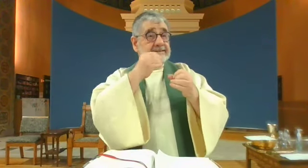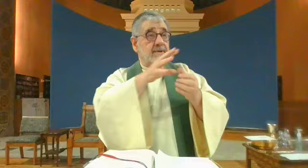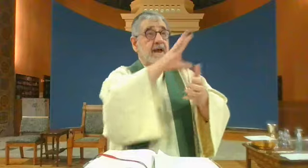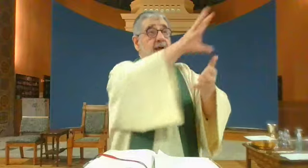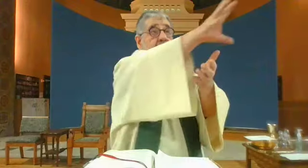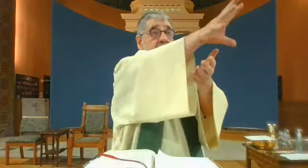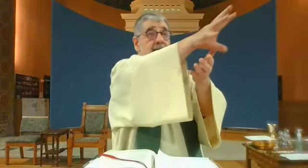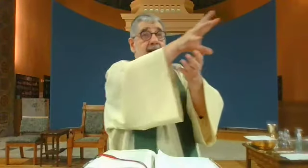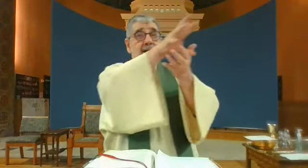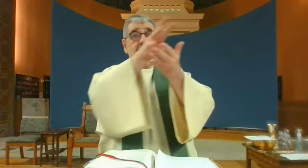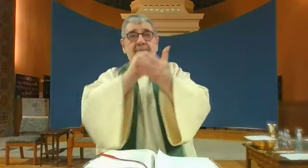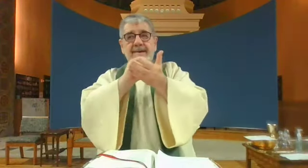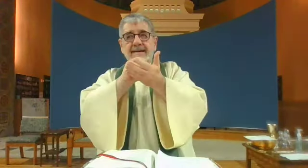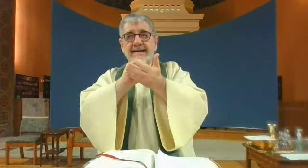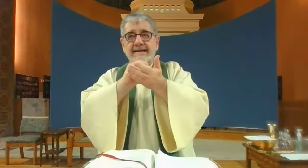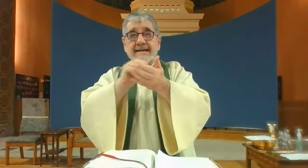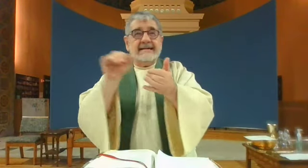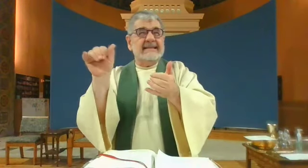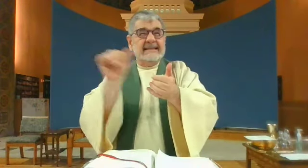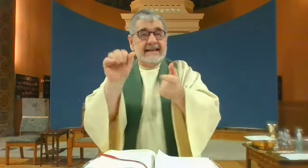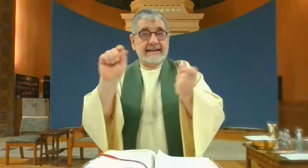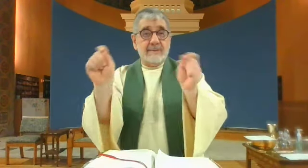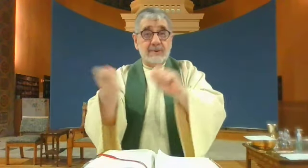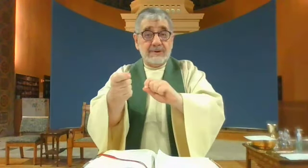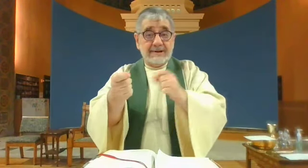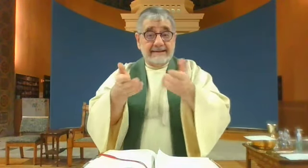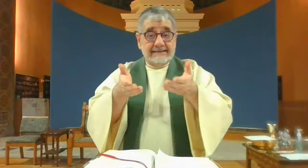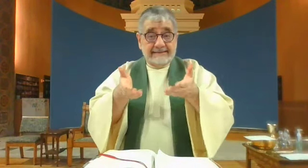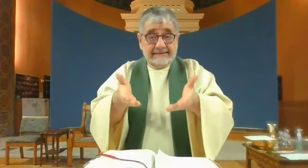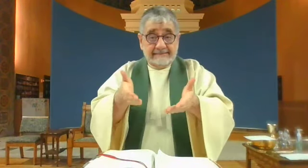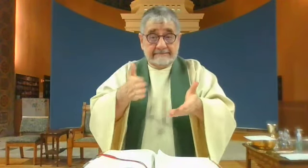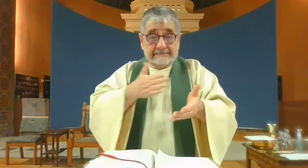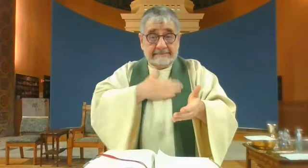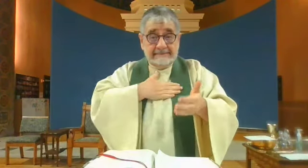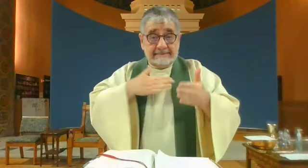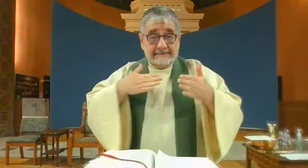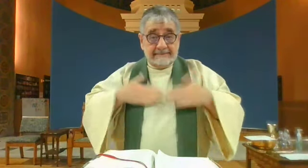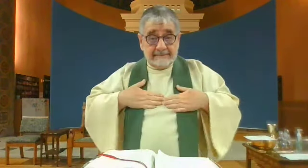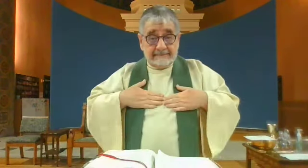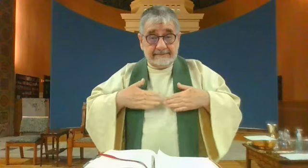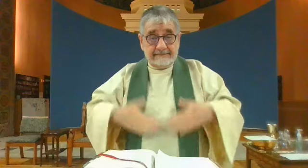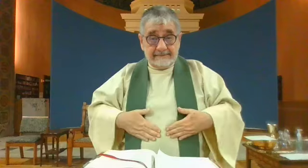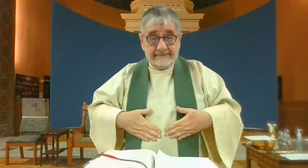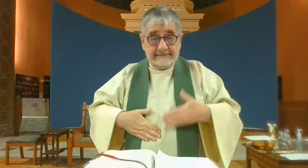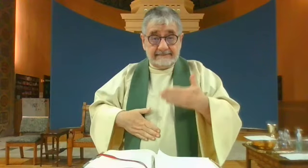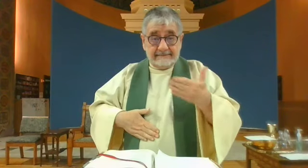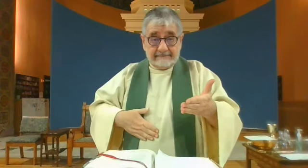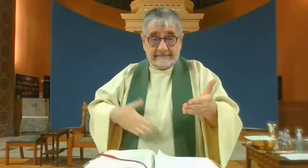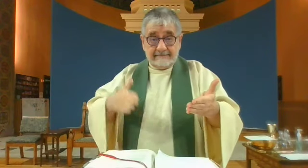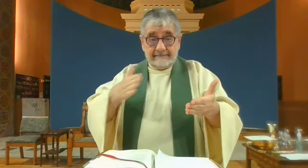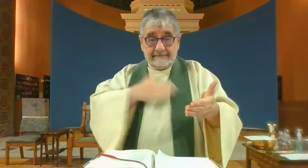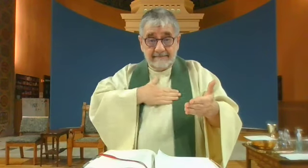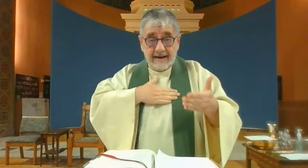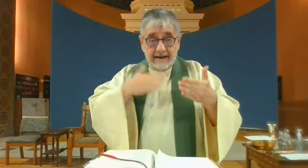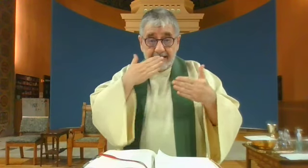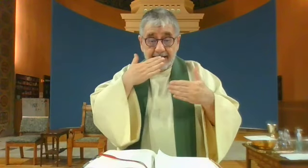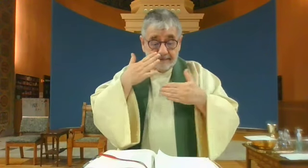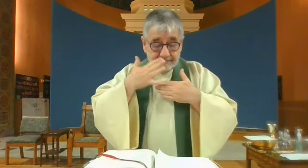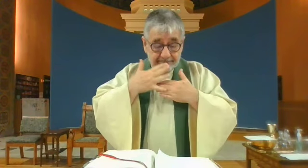Do you remember Jesus on that last moment? He takes this and changes it and says, this is my body.